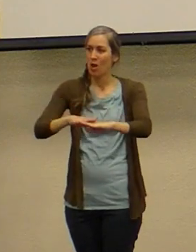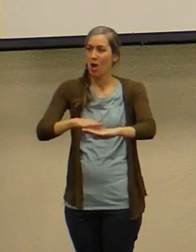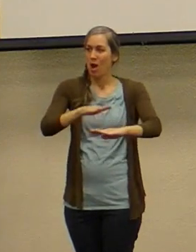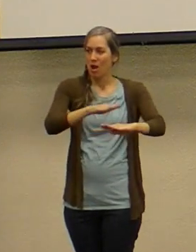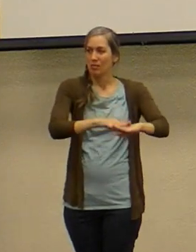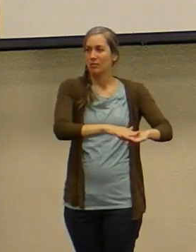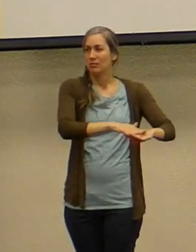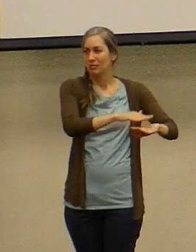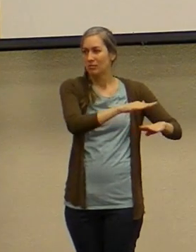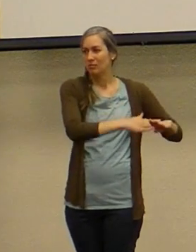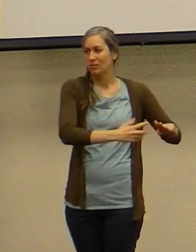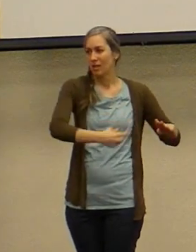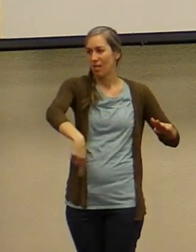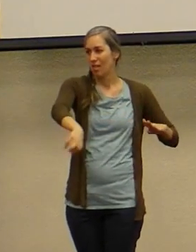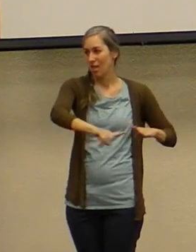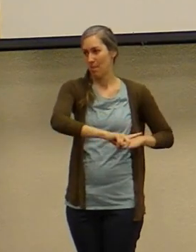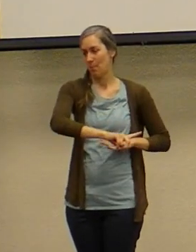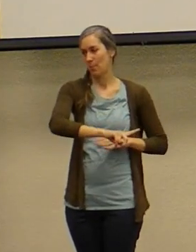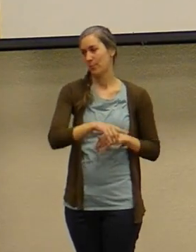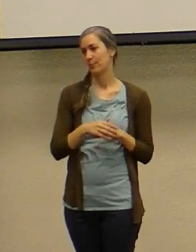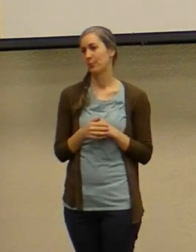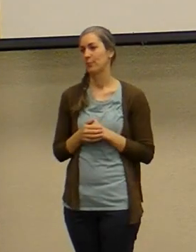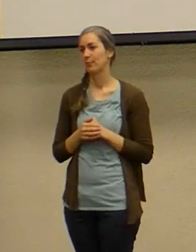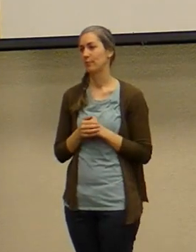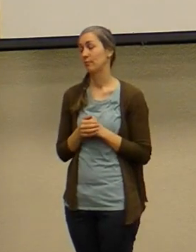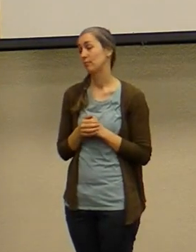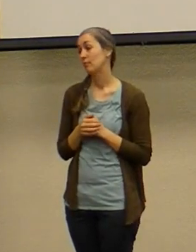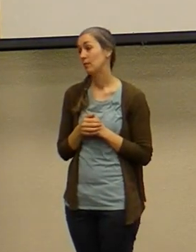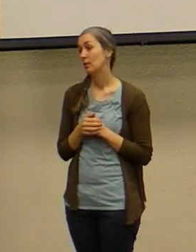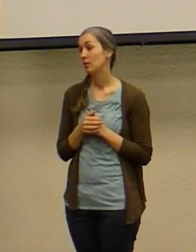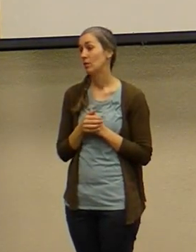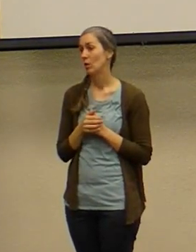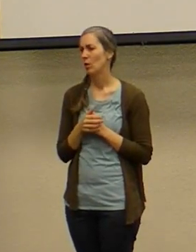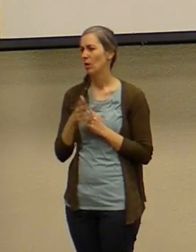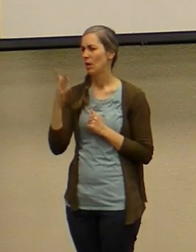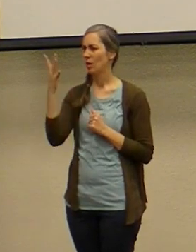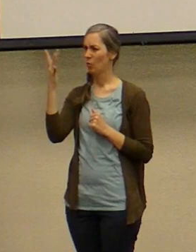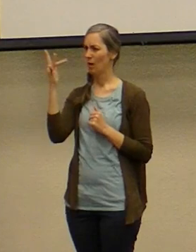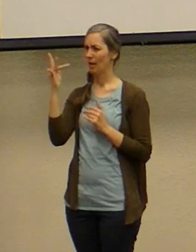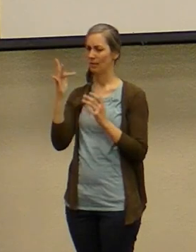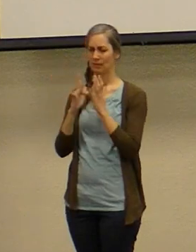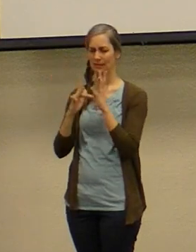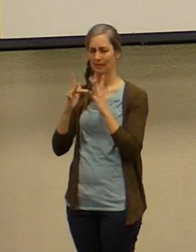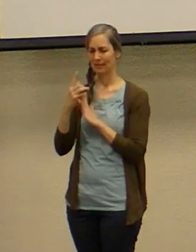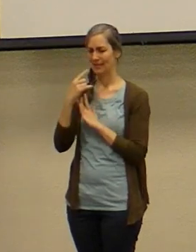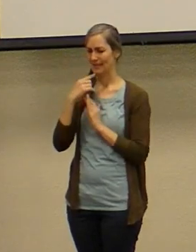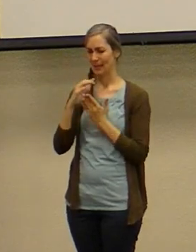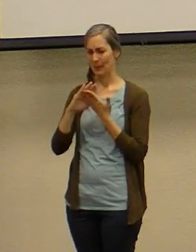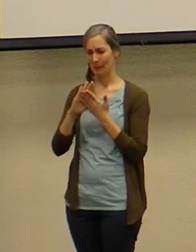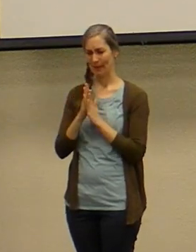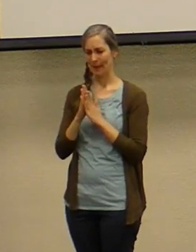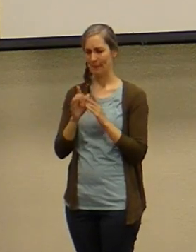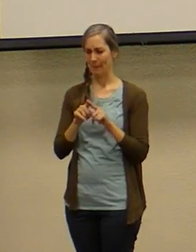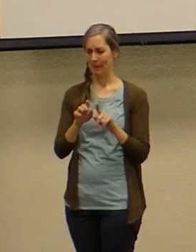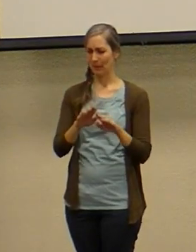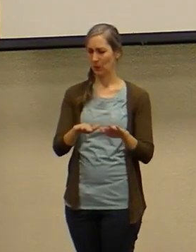our faith heritage is really good about appreciating why Jesus says to be like the children I genuinely believe that but the mandate to let